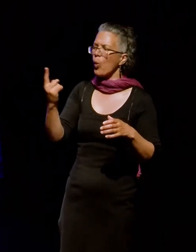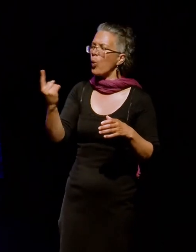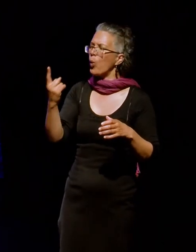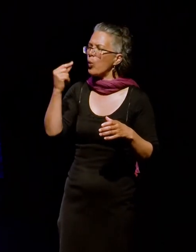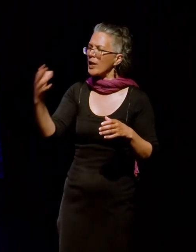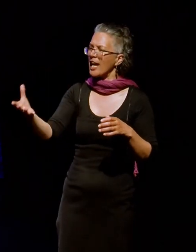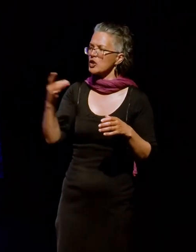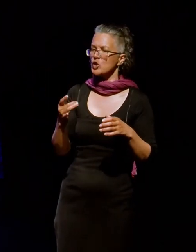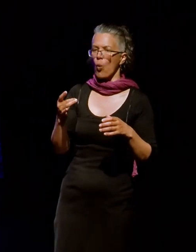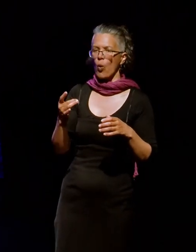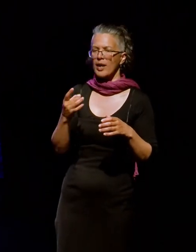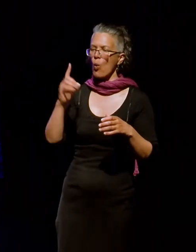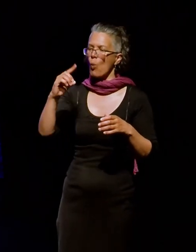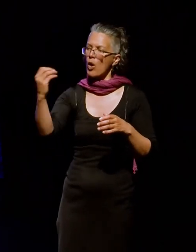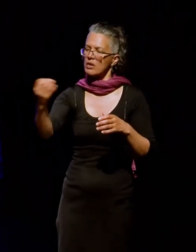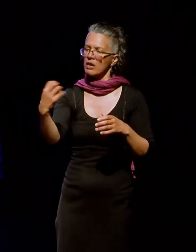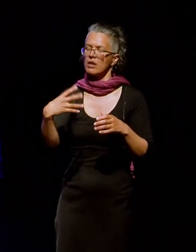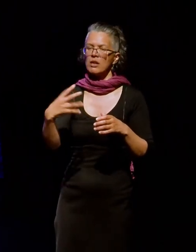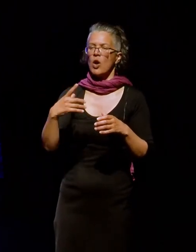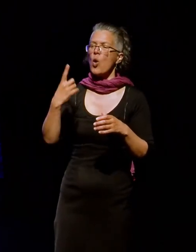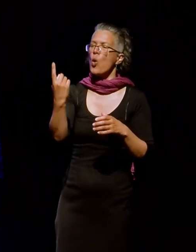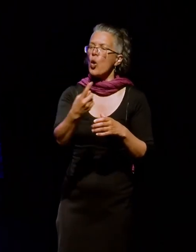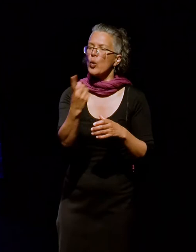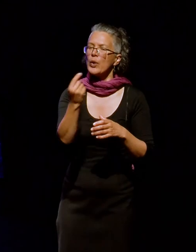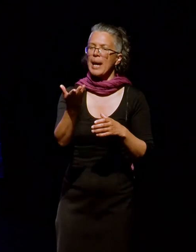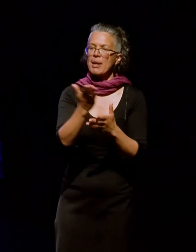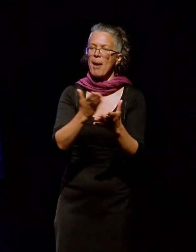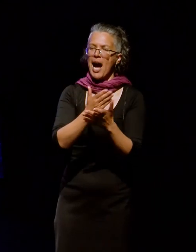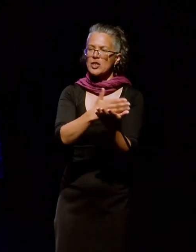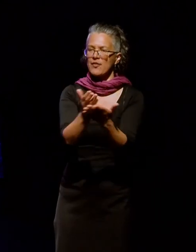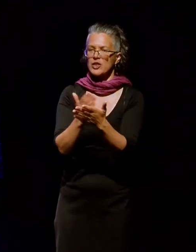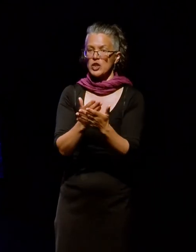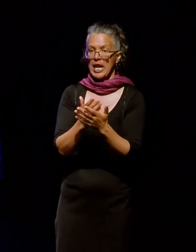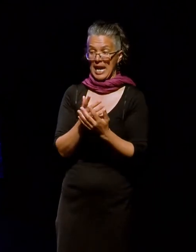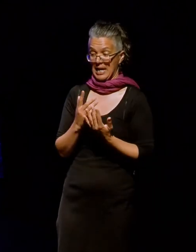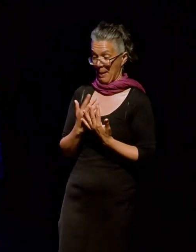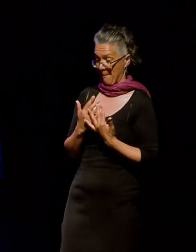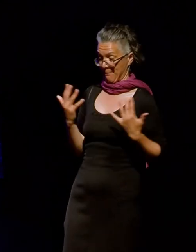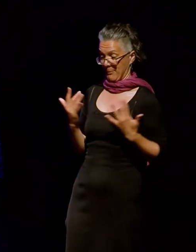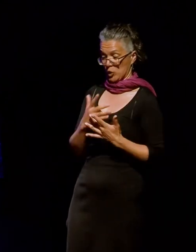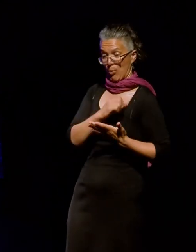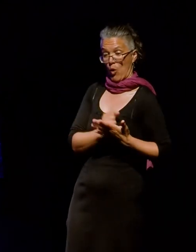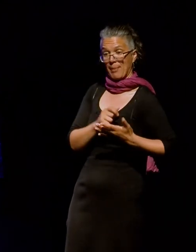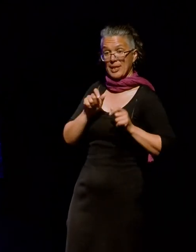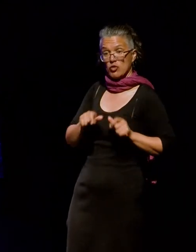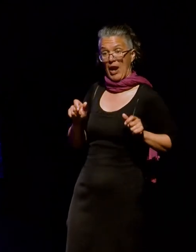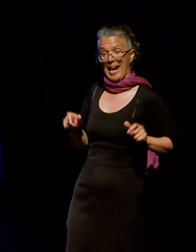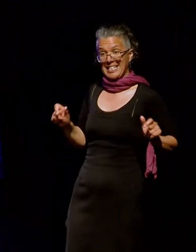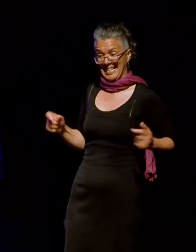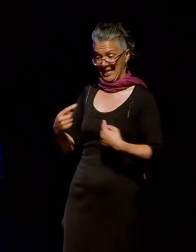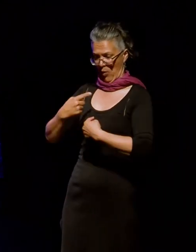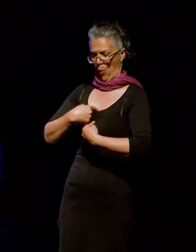and who can join and be part of the shared identity. Even if there are multiple administrators, these groups are still created by a single